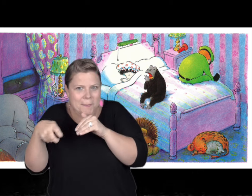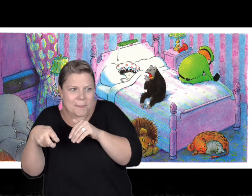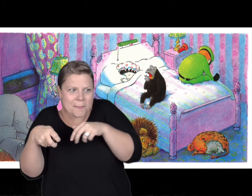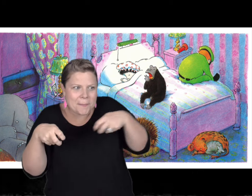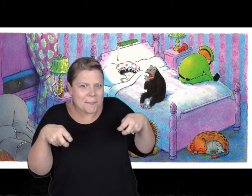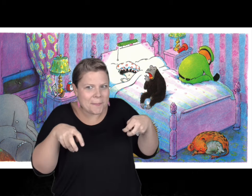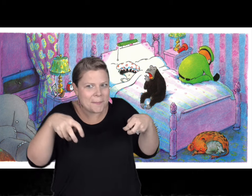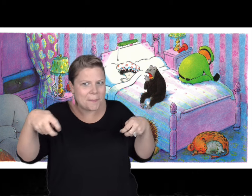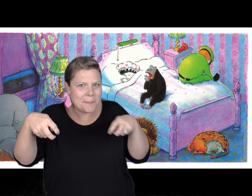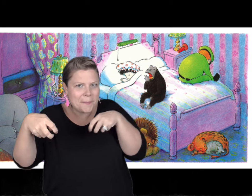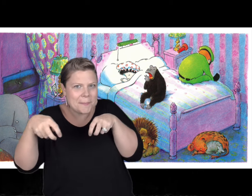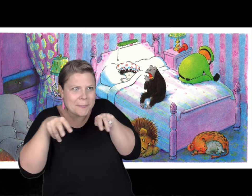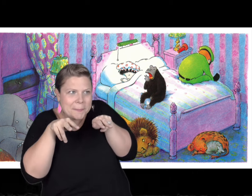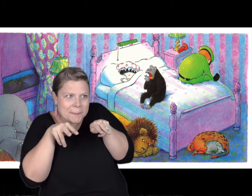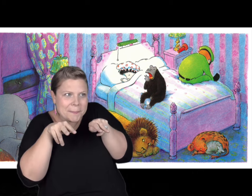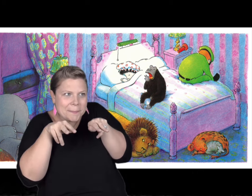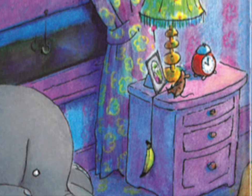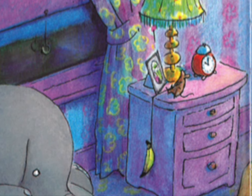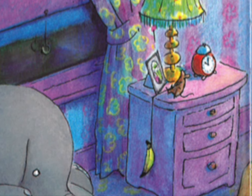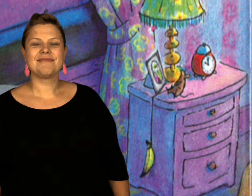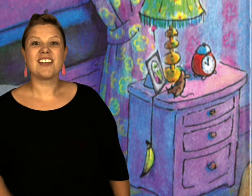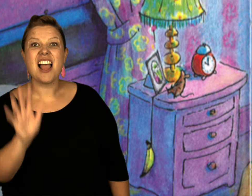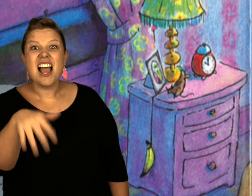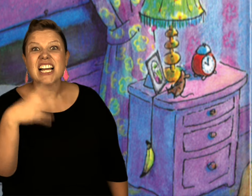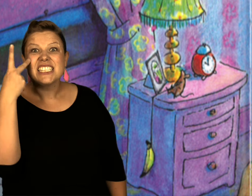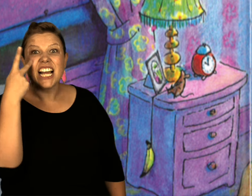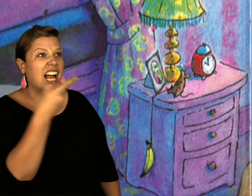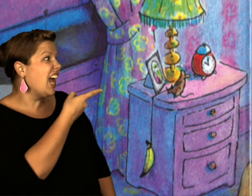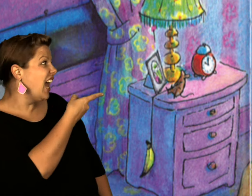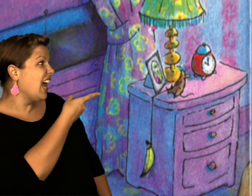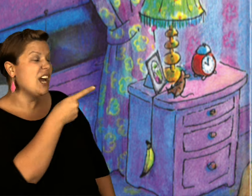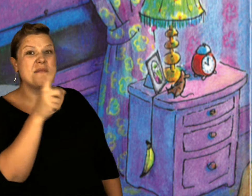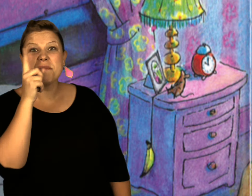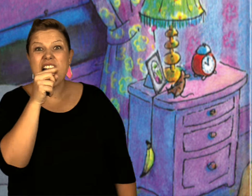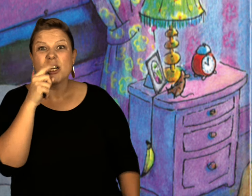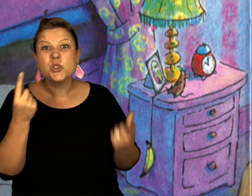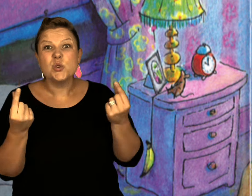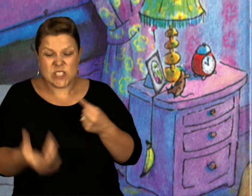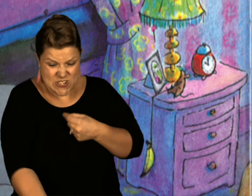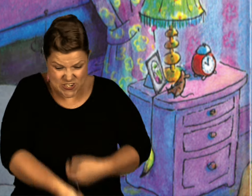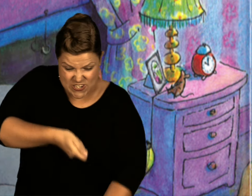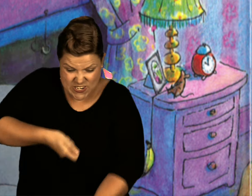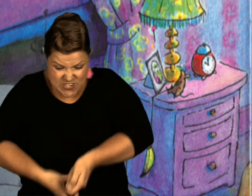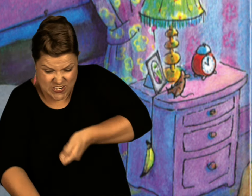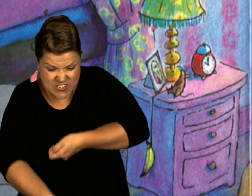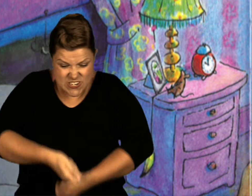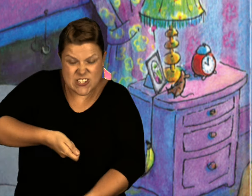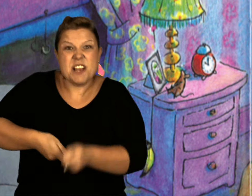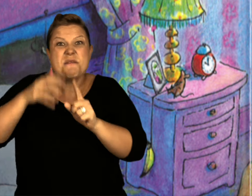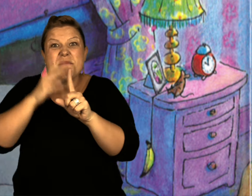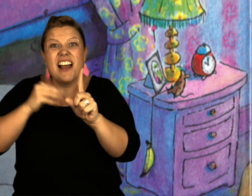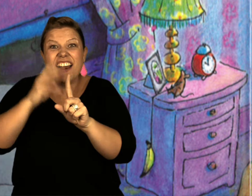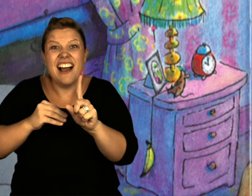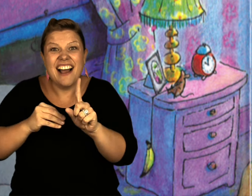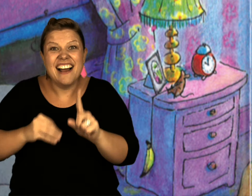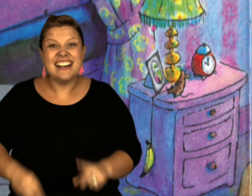snuck in and found their spots in the bedroom there's the mouse again pulling up that banana